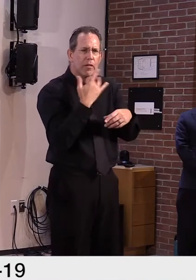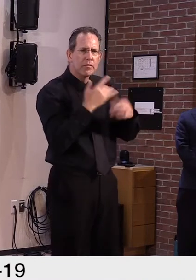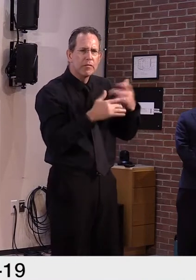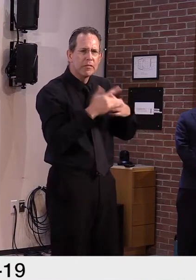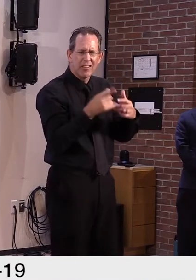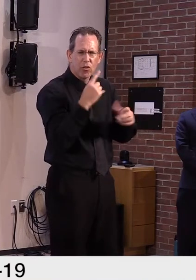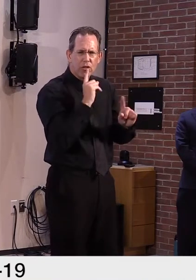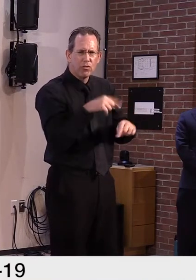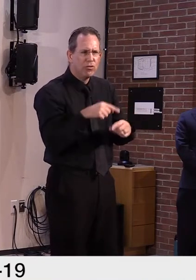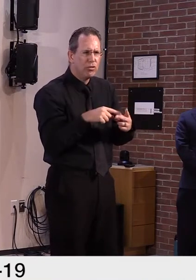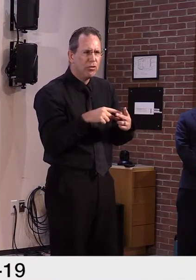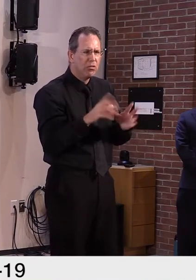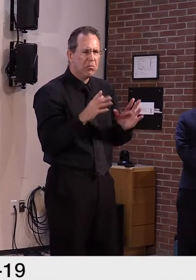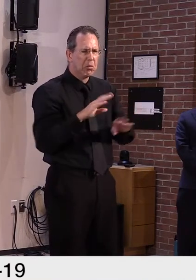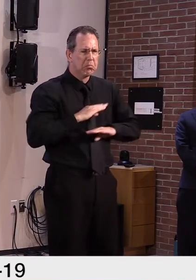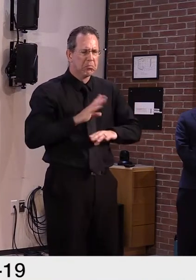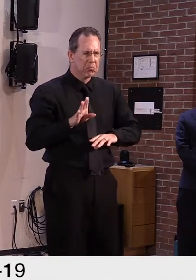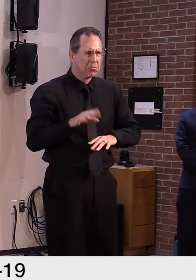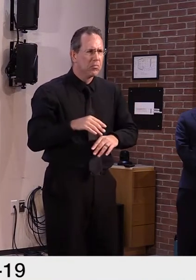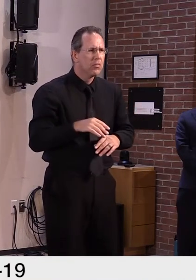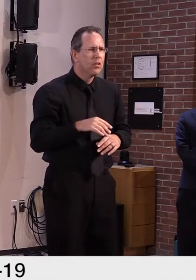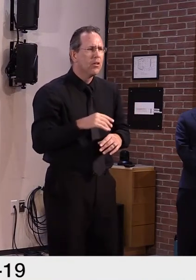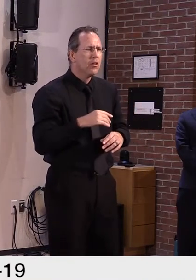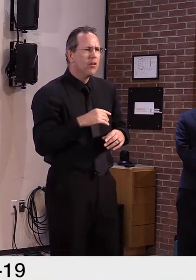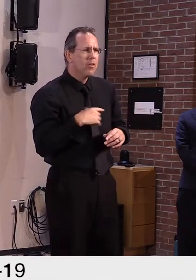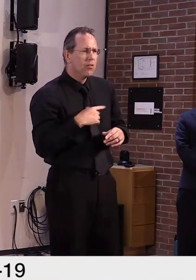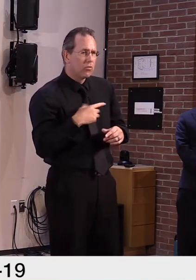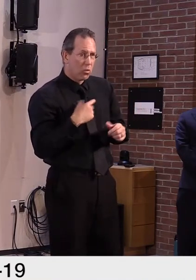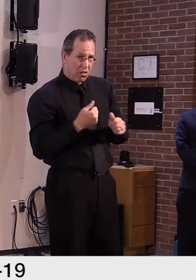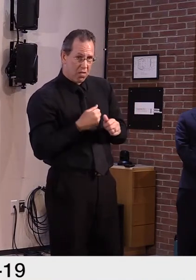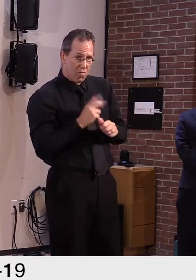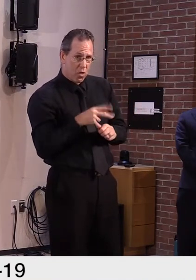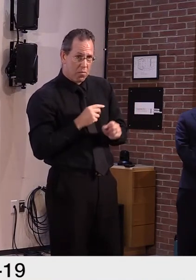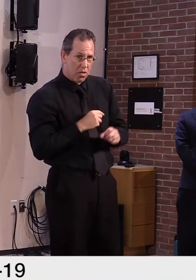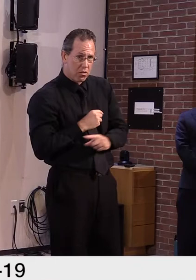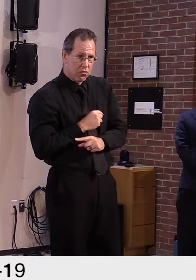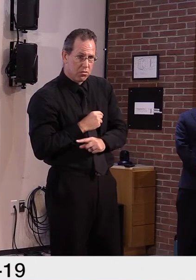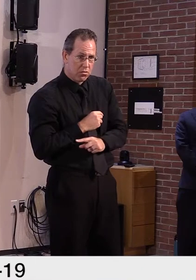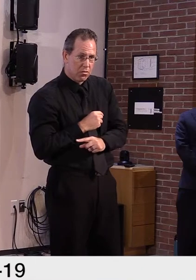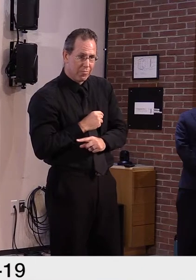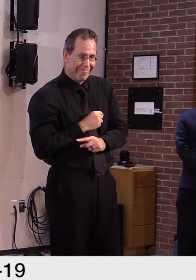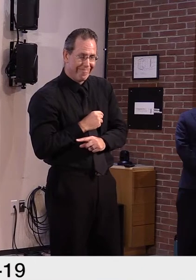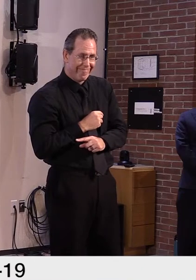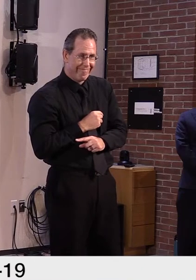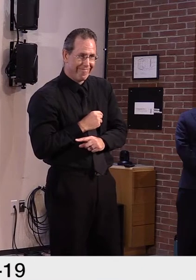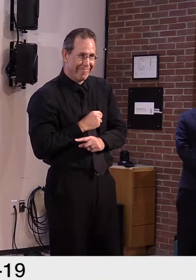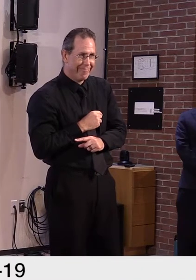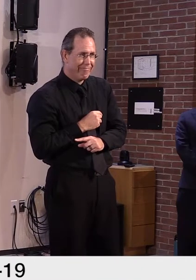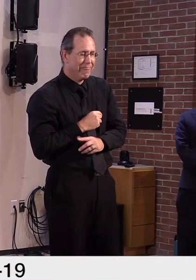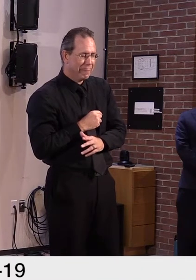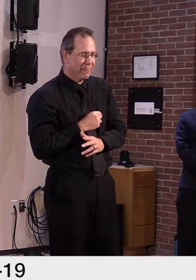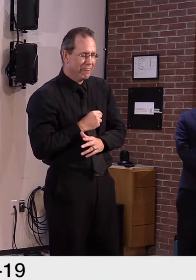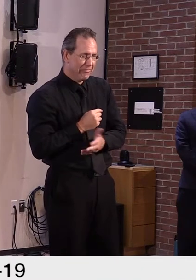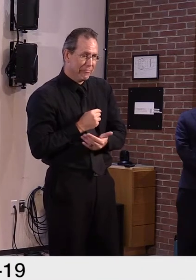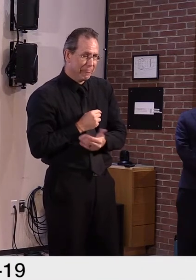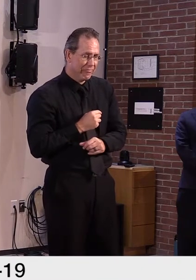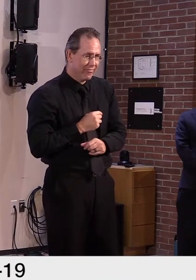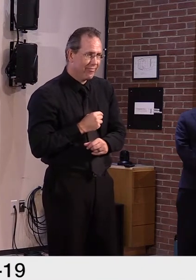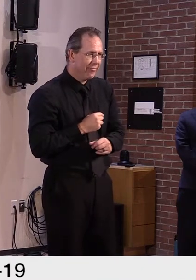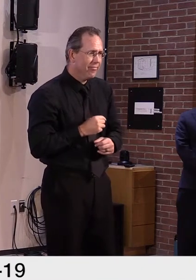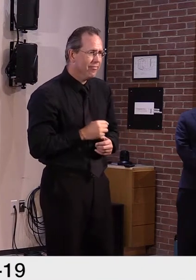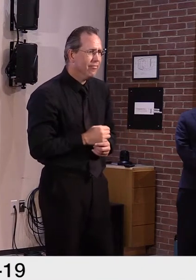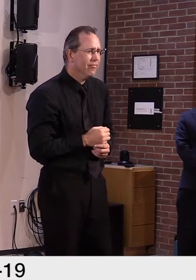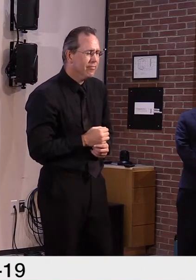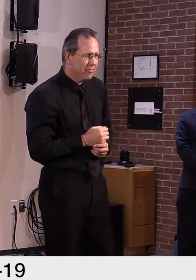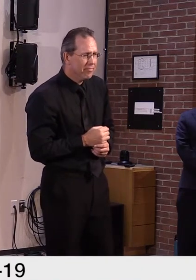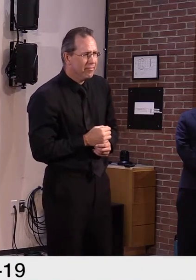I'll ask my follow up question. Okay. Nope. That's great. Thank you. Okay. So any sense broadly of the average